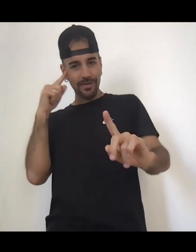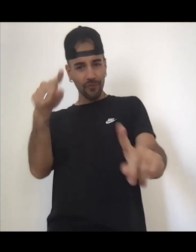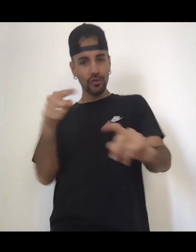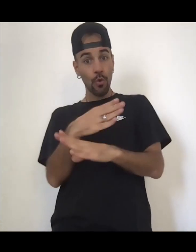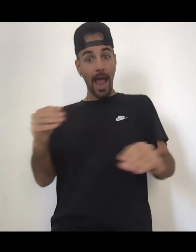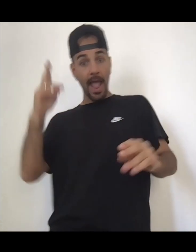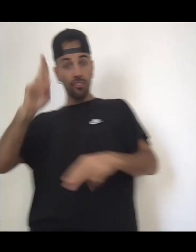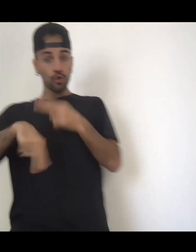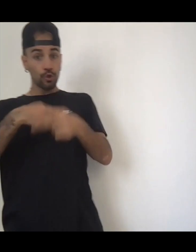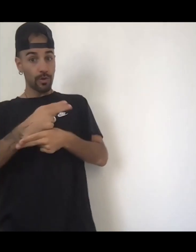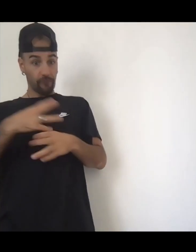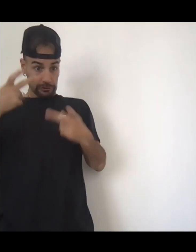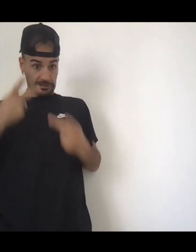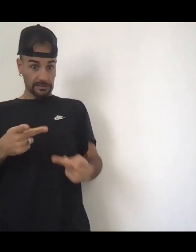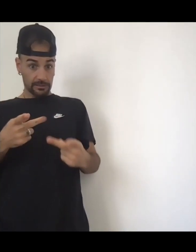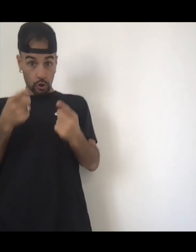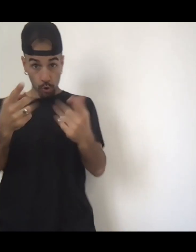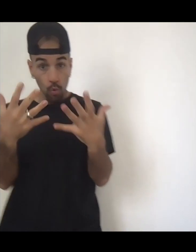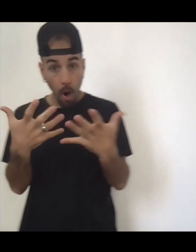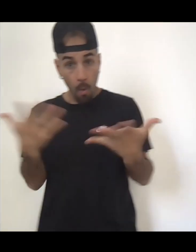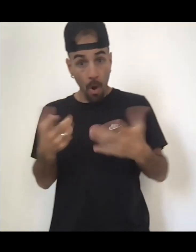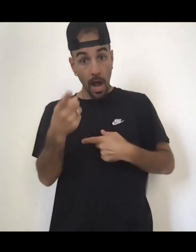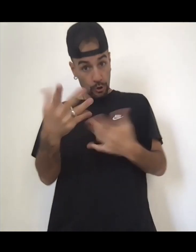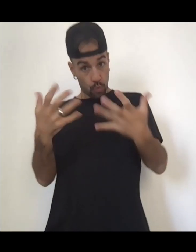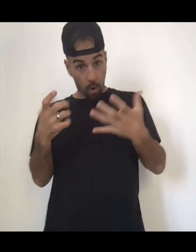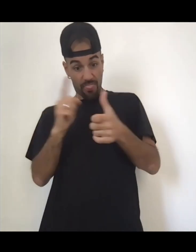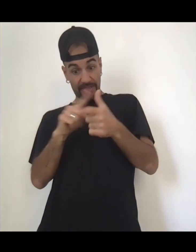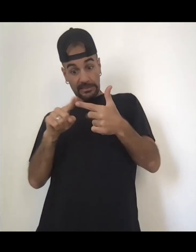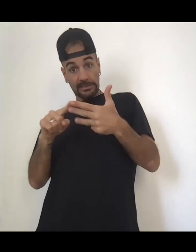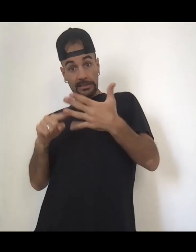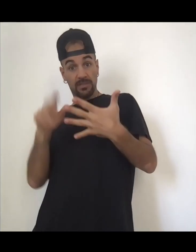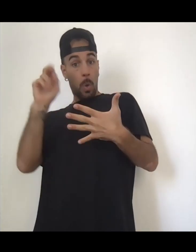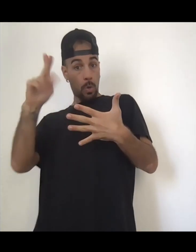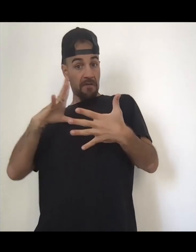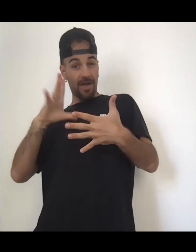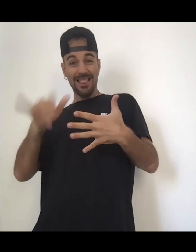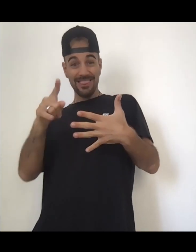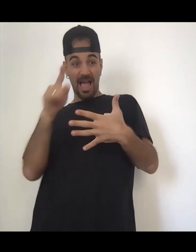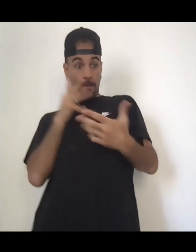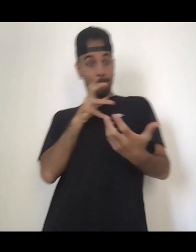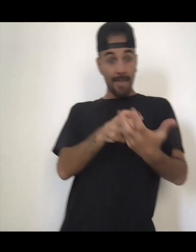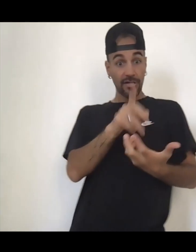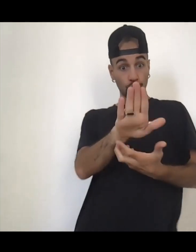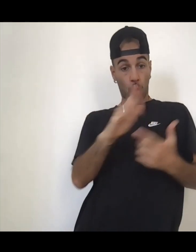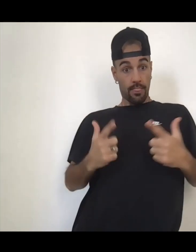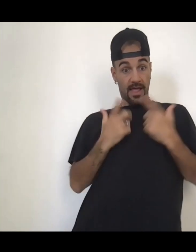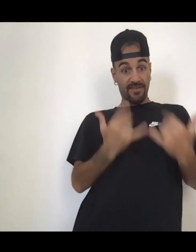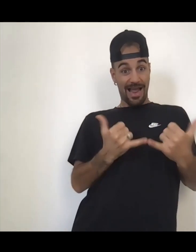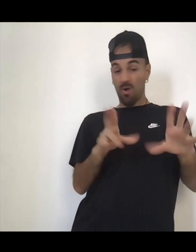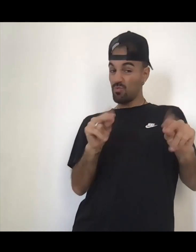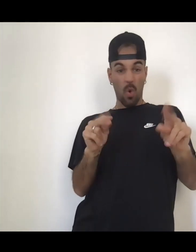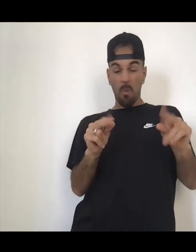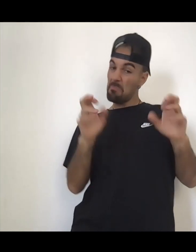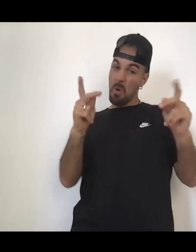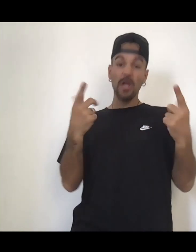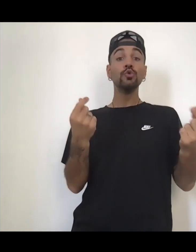we go we're gonna pick up the snow globe we're gonna shake it and then we're gonna put it back down and there's gonna be shit flying